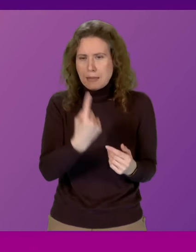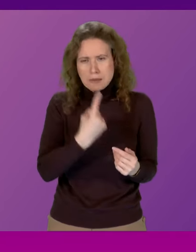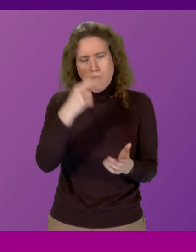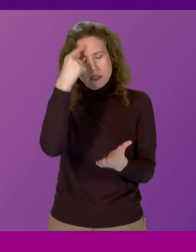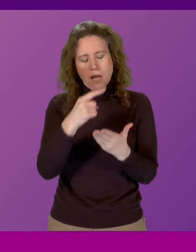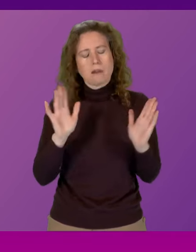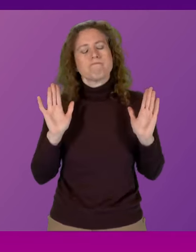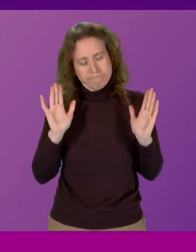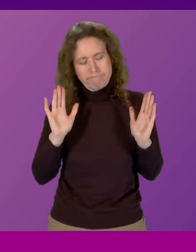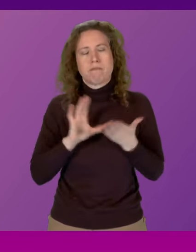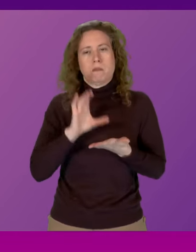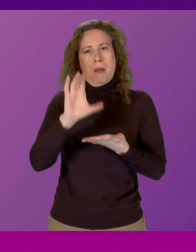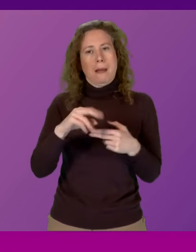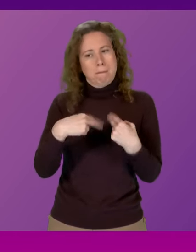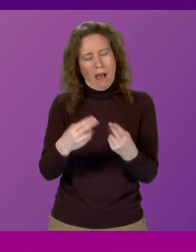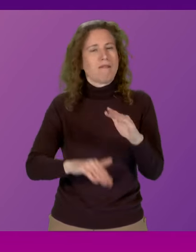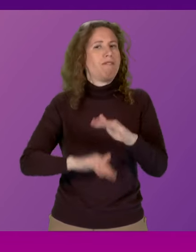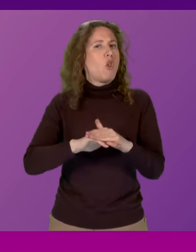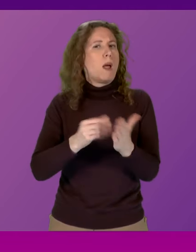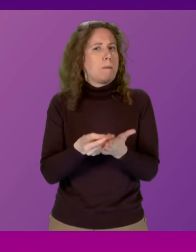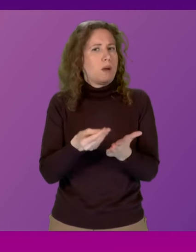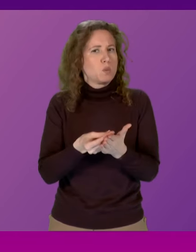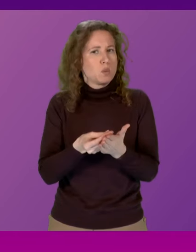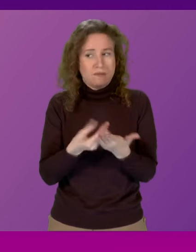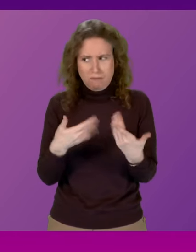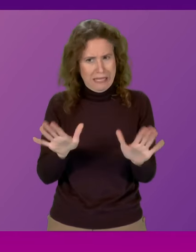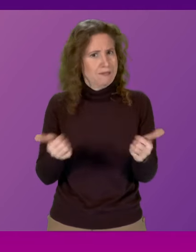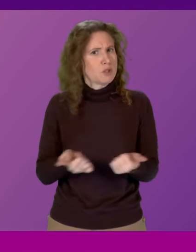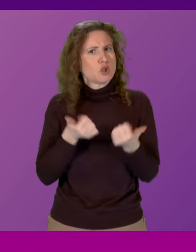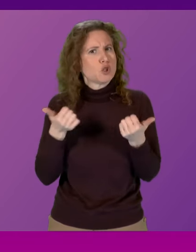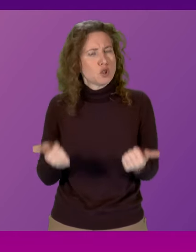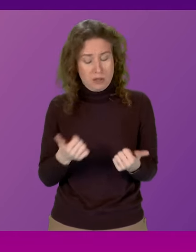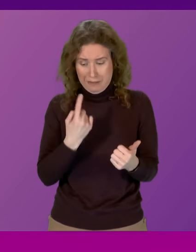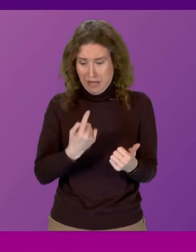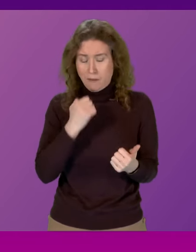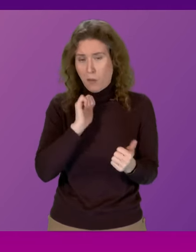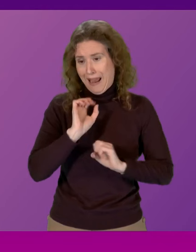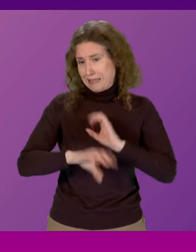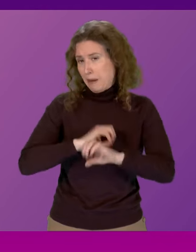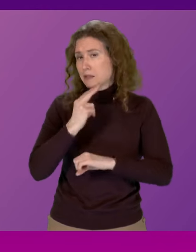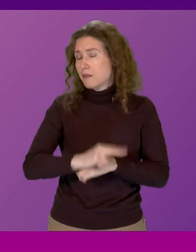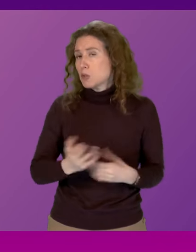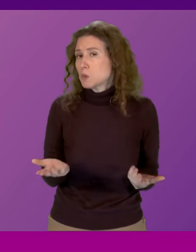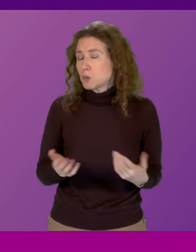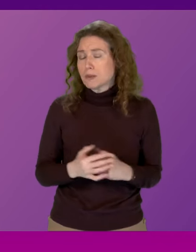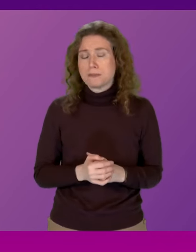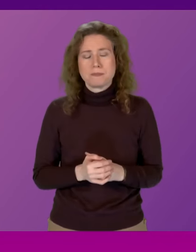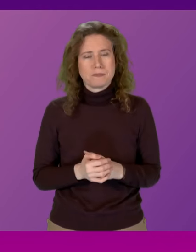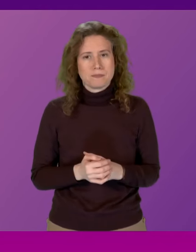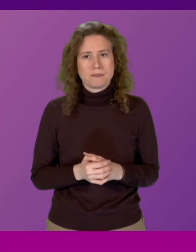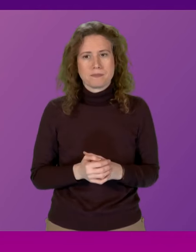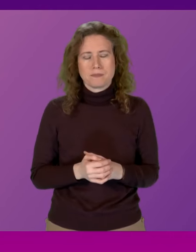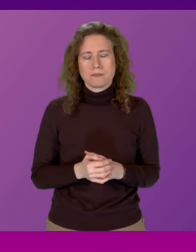to repay back the full amount of this expense. So he will lay that out. Michael Matheson will lay that out